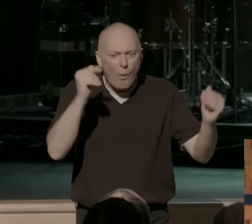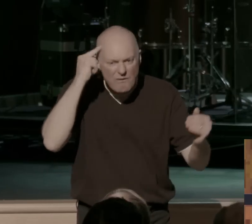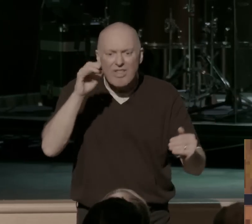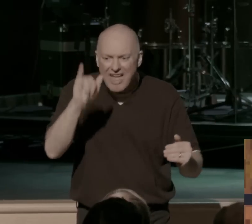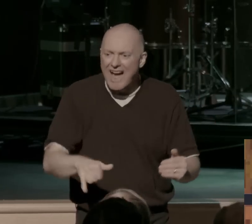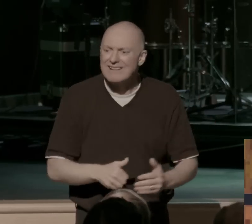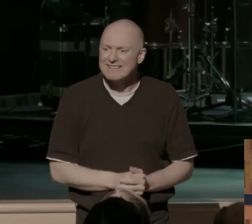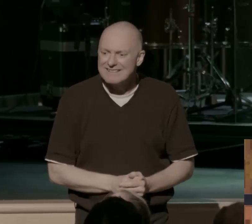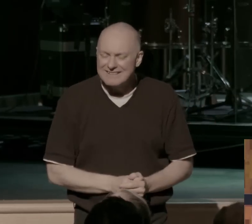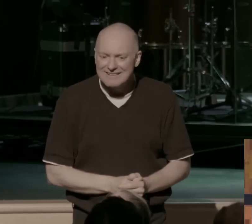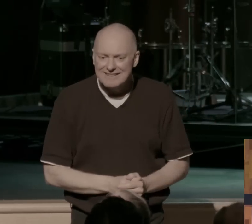You can be set free.